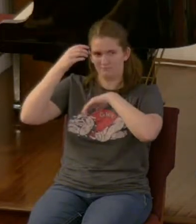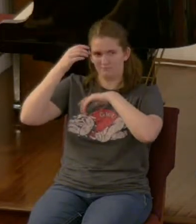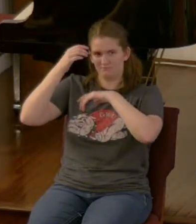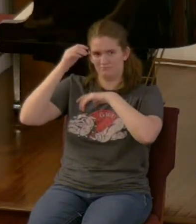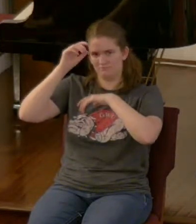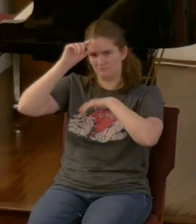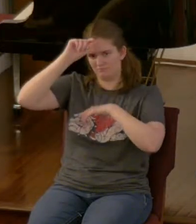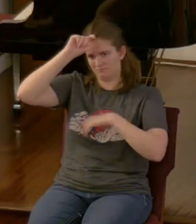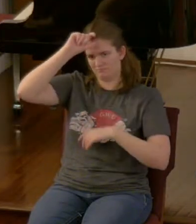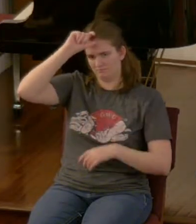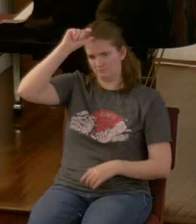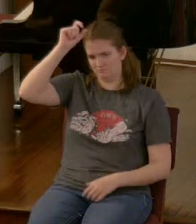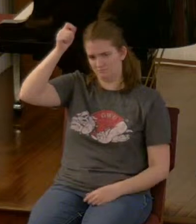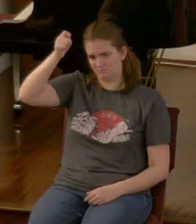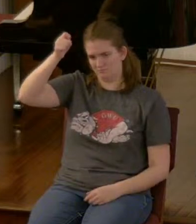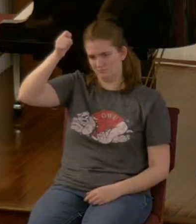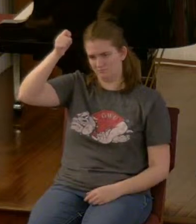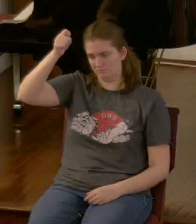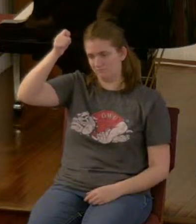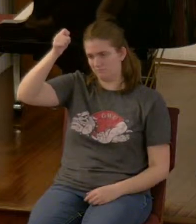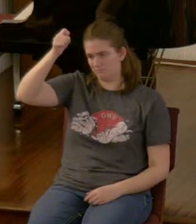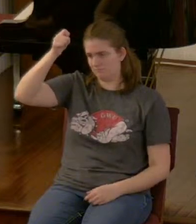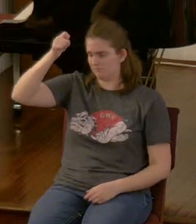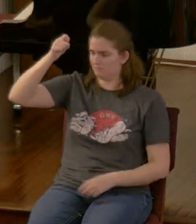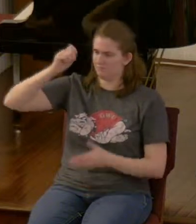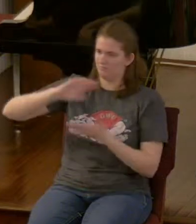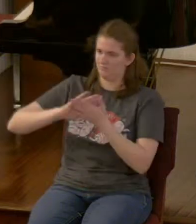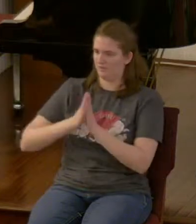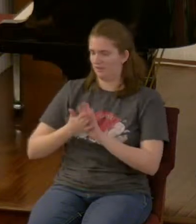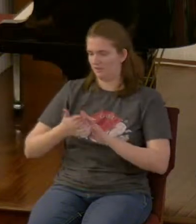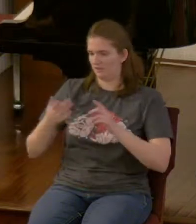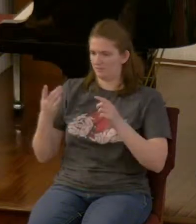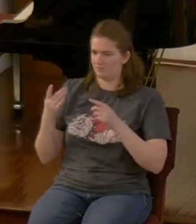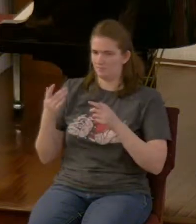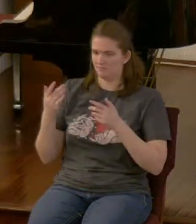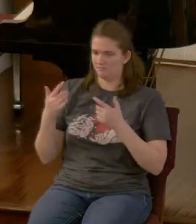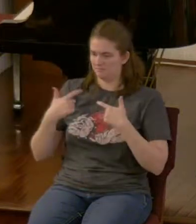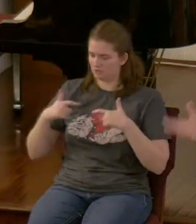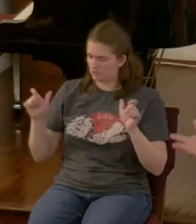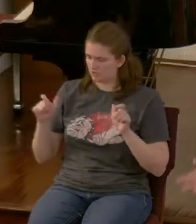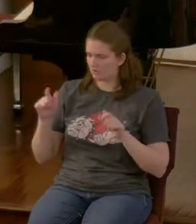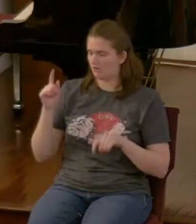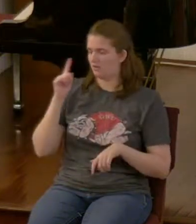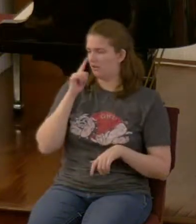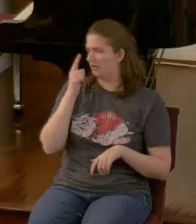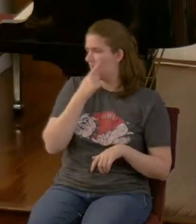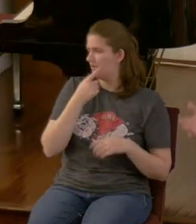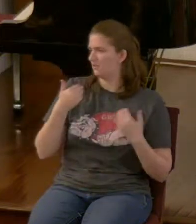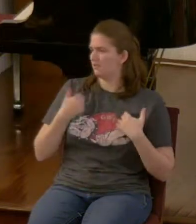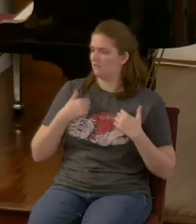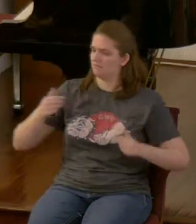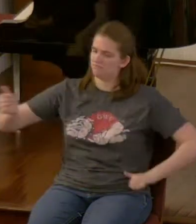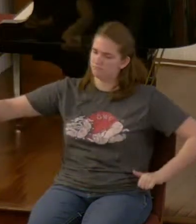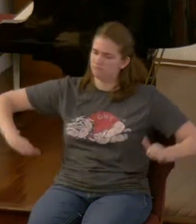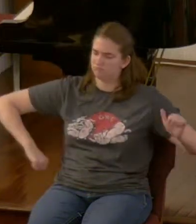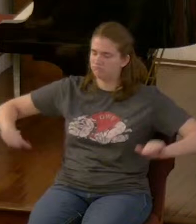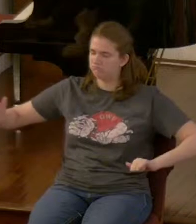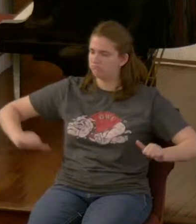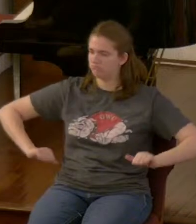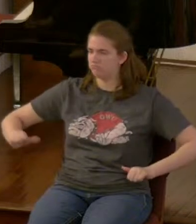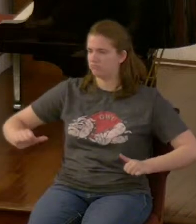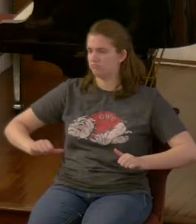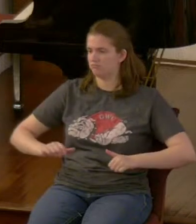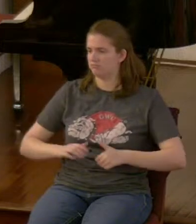it rose and it grew bigger and it had eyes and a mouth and it kept making boast and everything